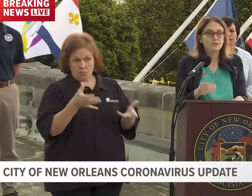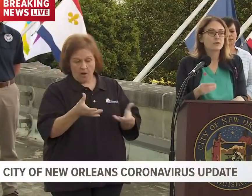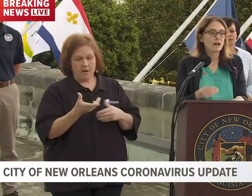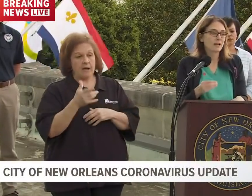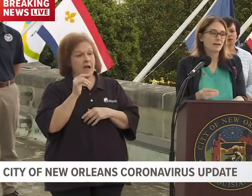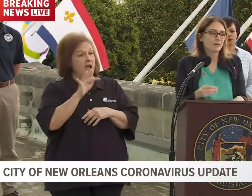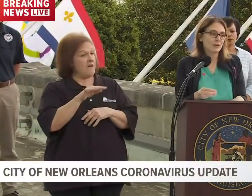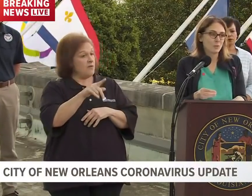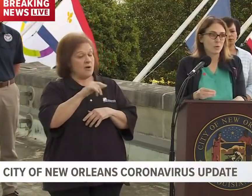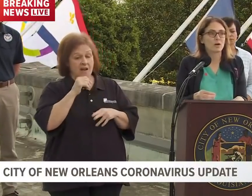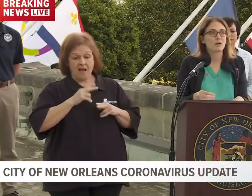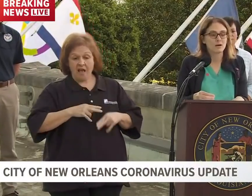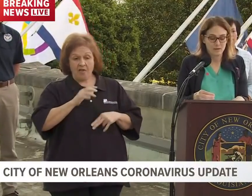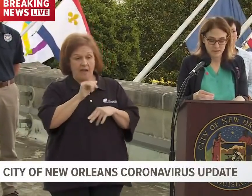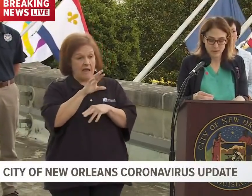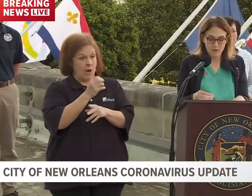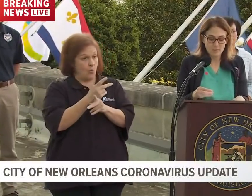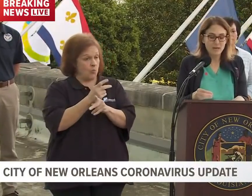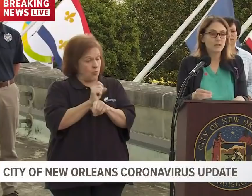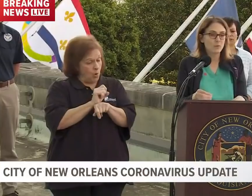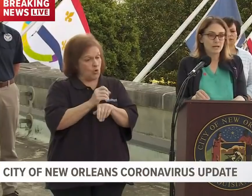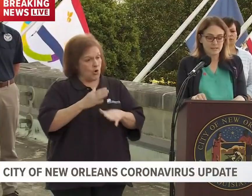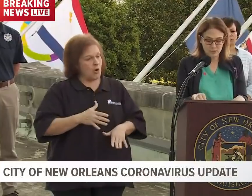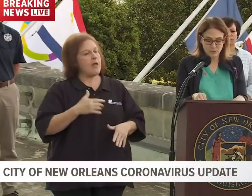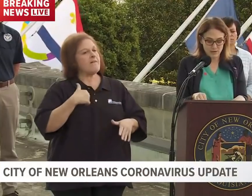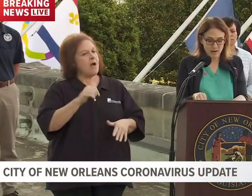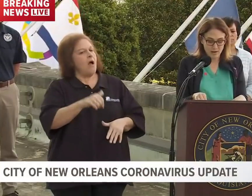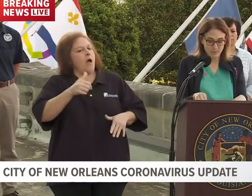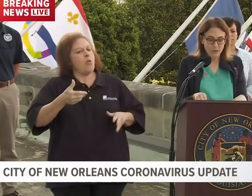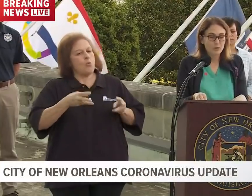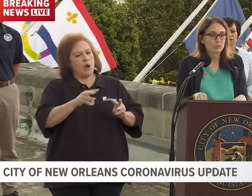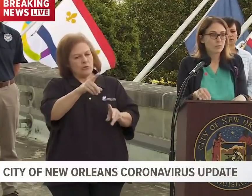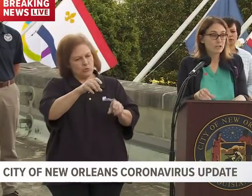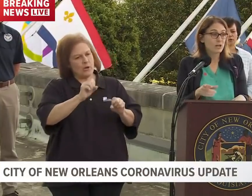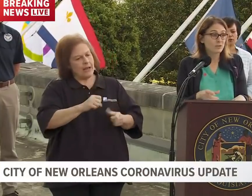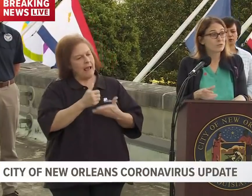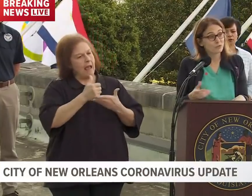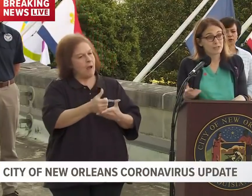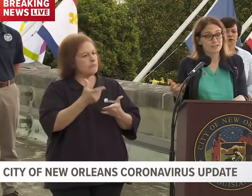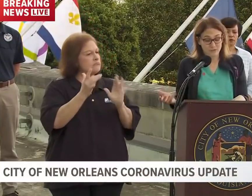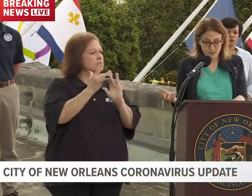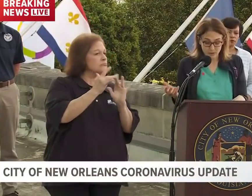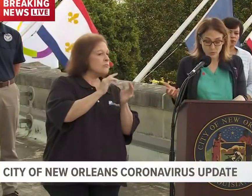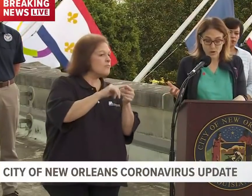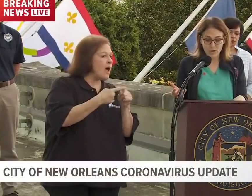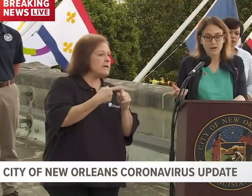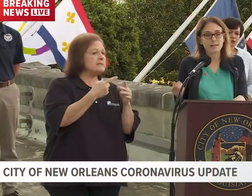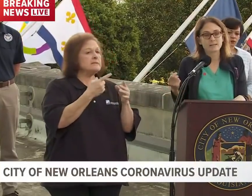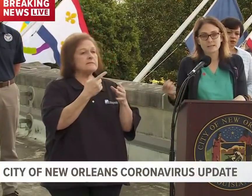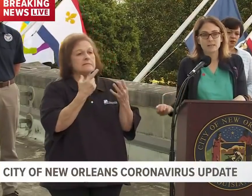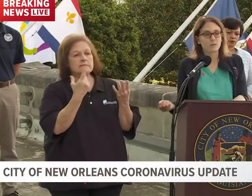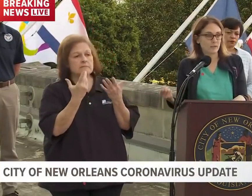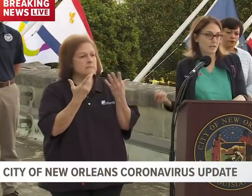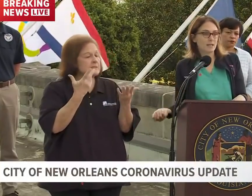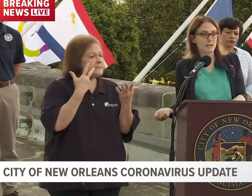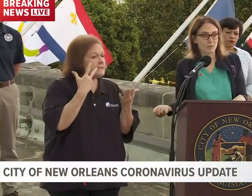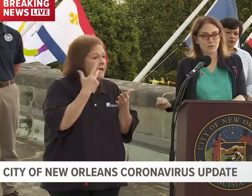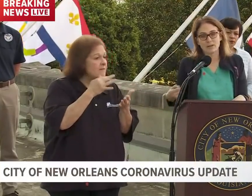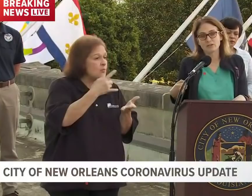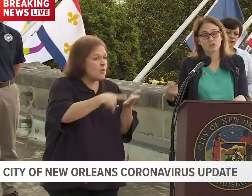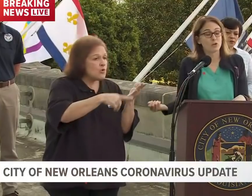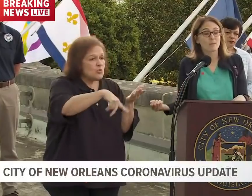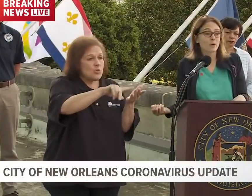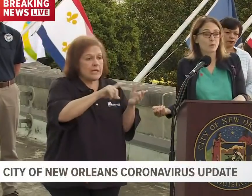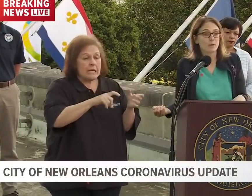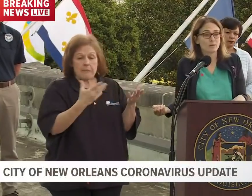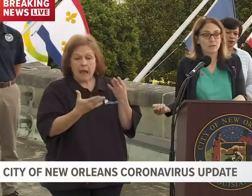If you're not a health care worker, there are many ways that you can help. Reach out to friends and family who are and see what they need, whether